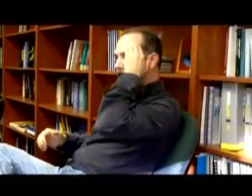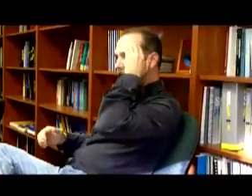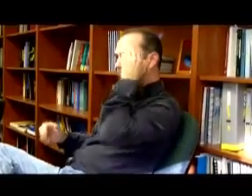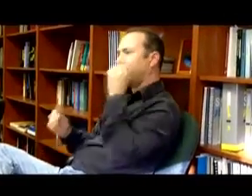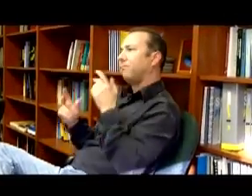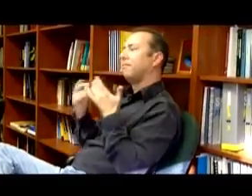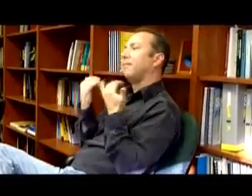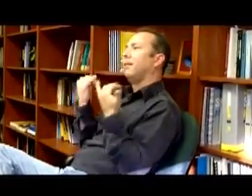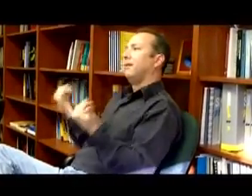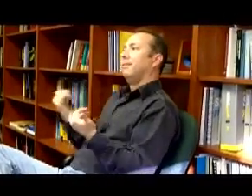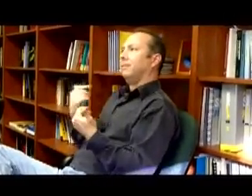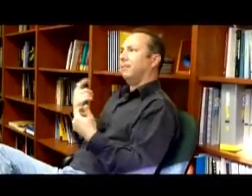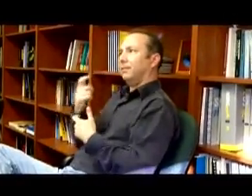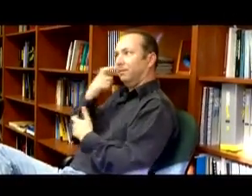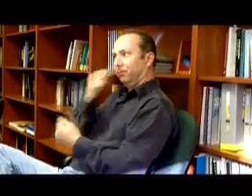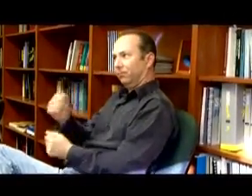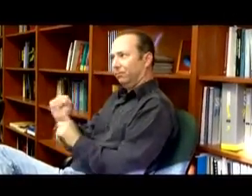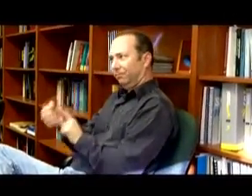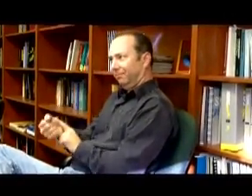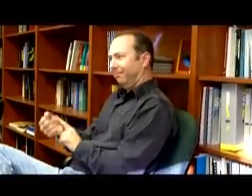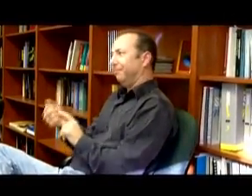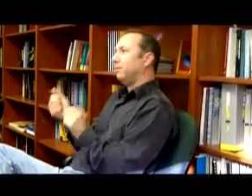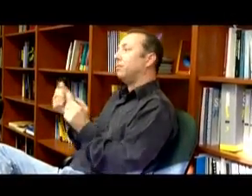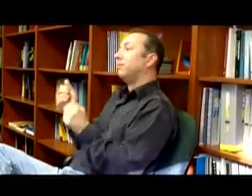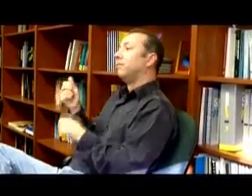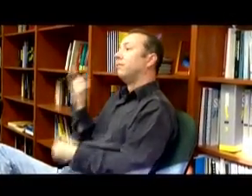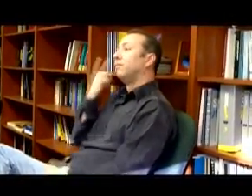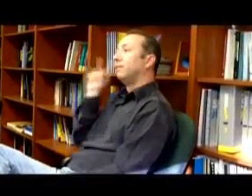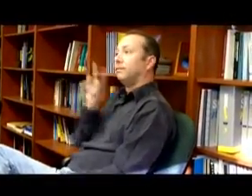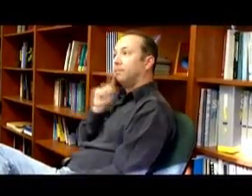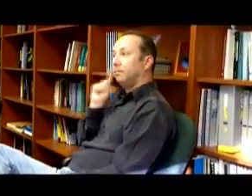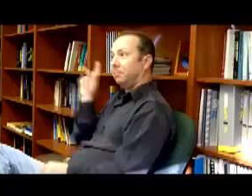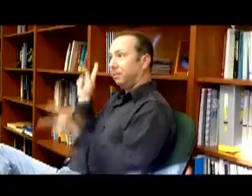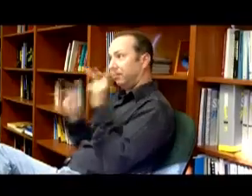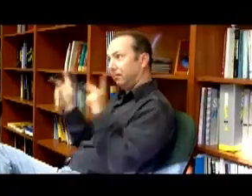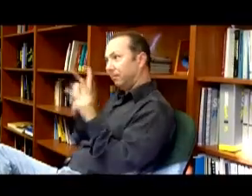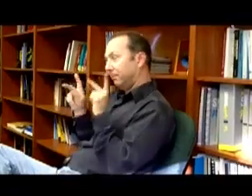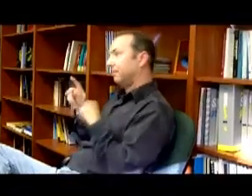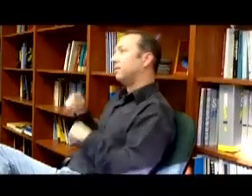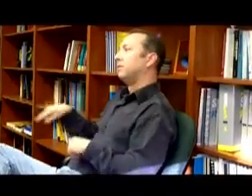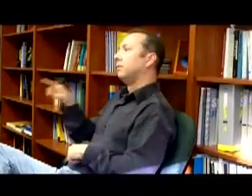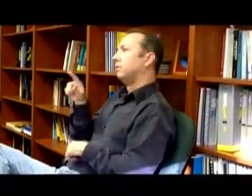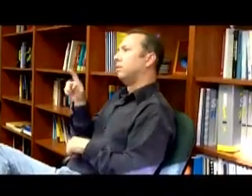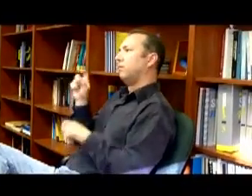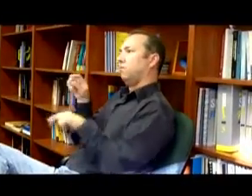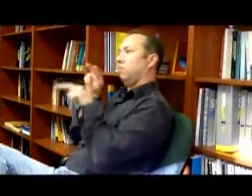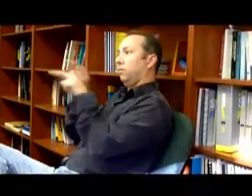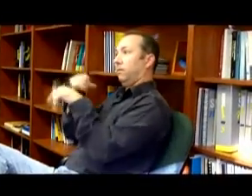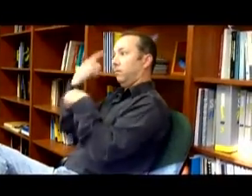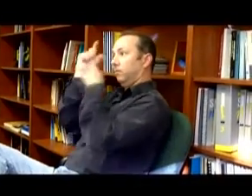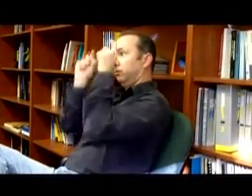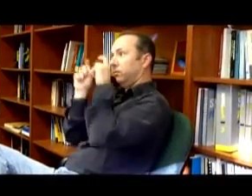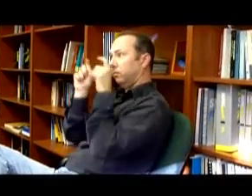be in the left hemisphere, as we know. And so the interesting conundrum is for deaf people, people who